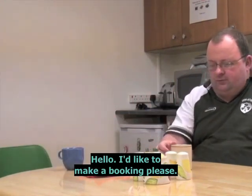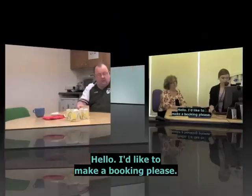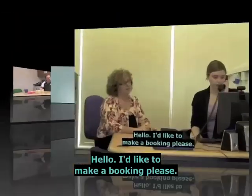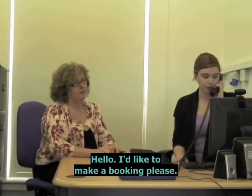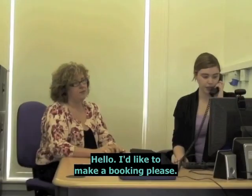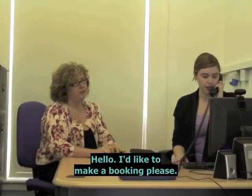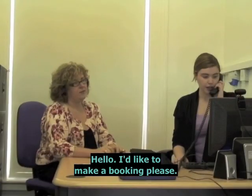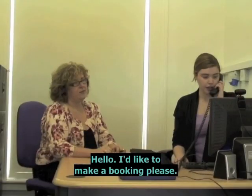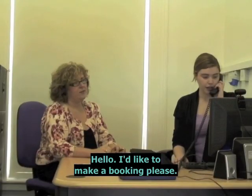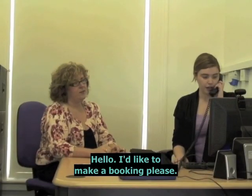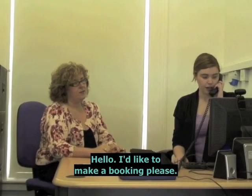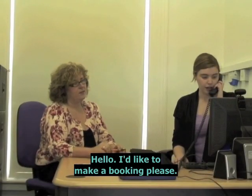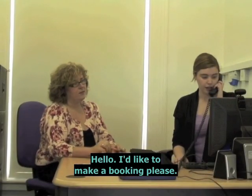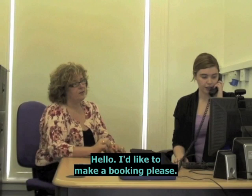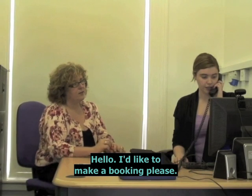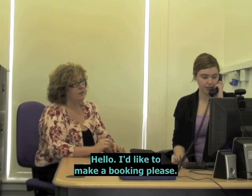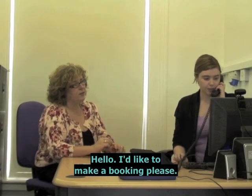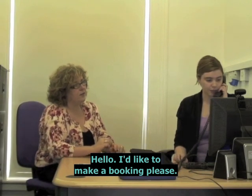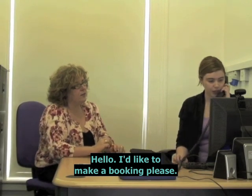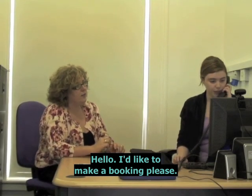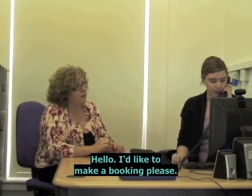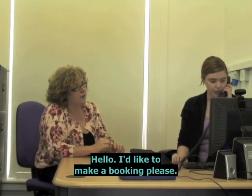Hello. I'd like to make a booking, please.